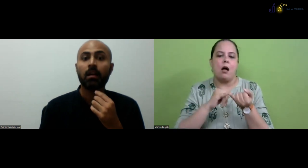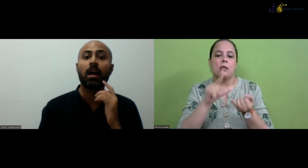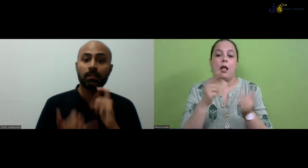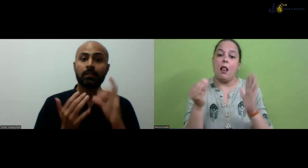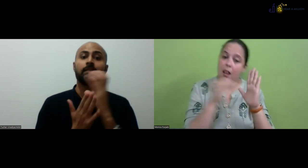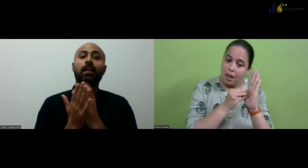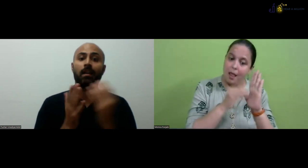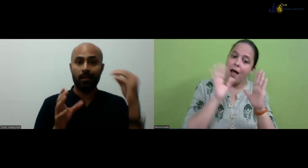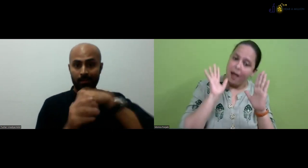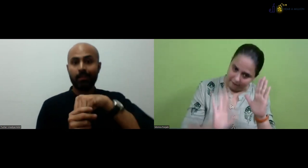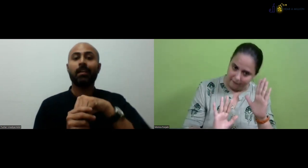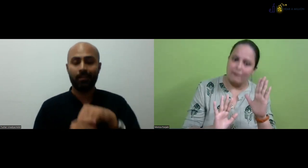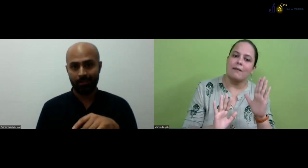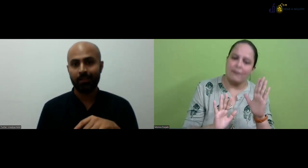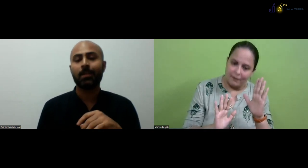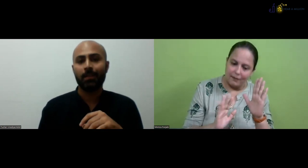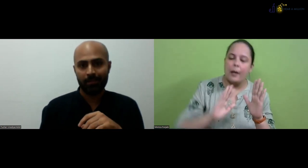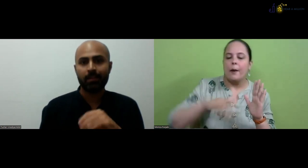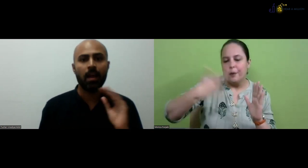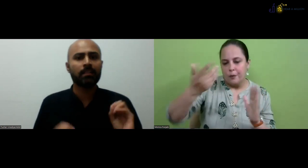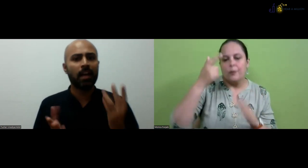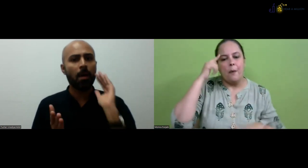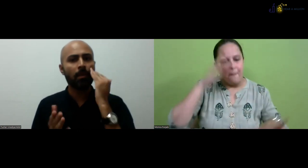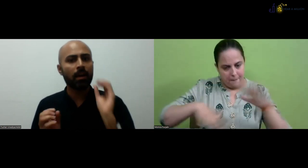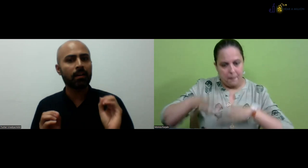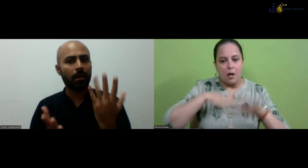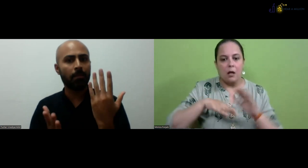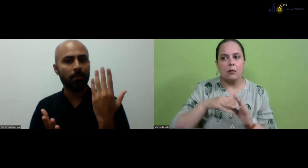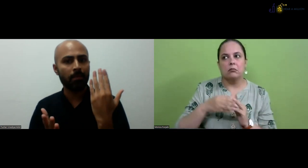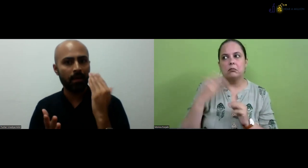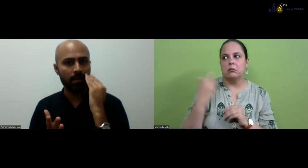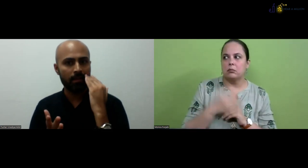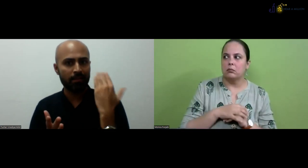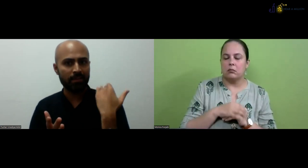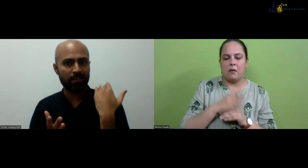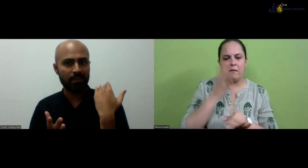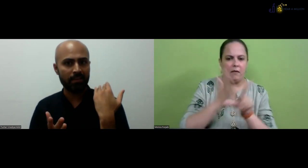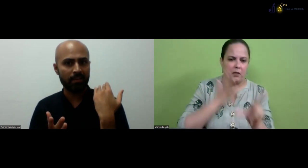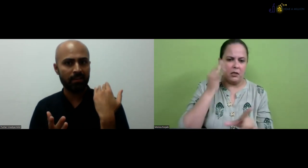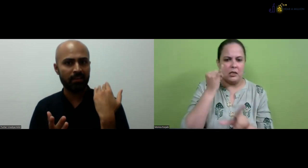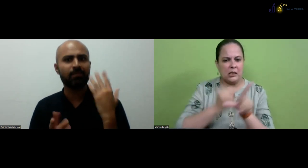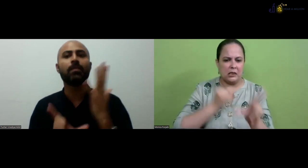we, uh, mentioned ISL in the report card as well. So we are planning.